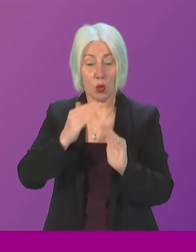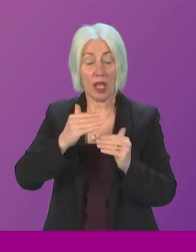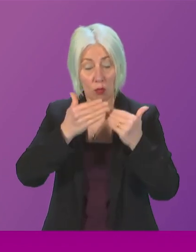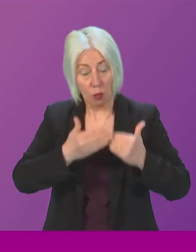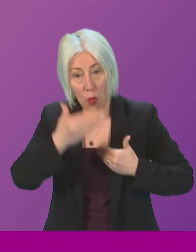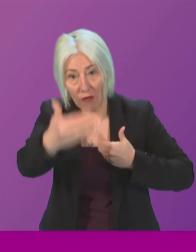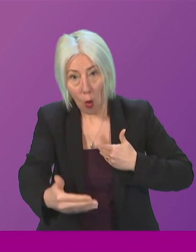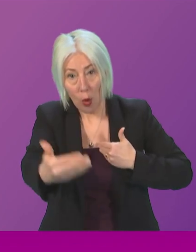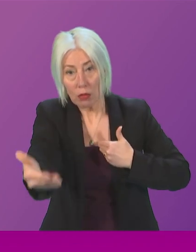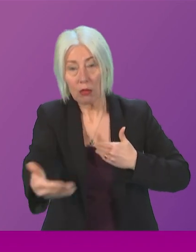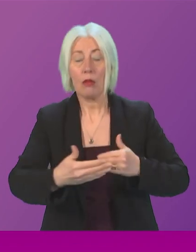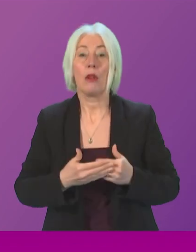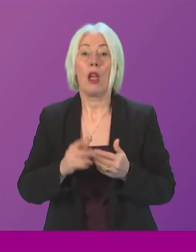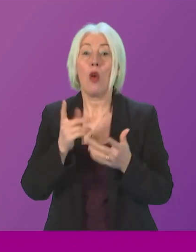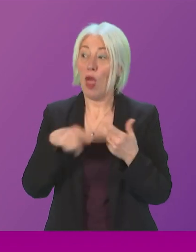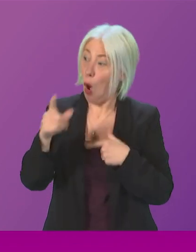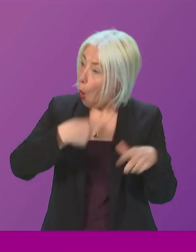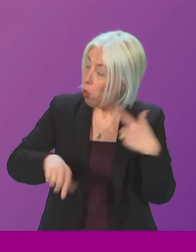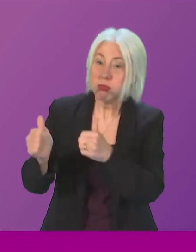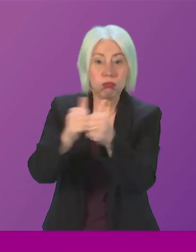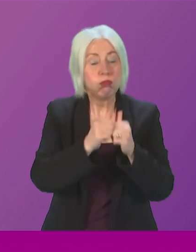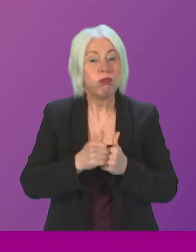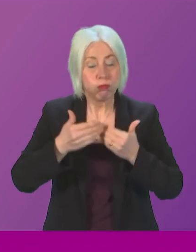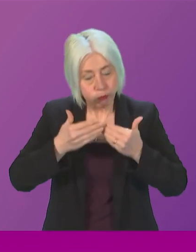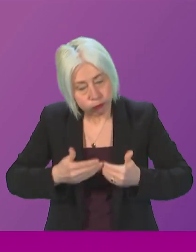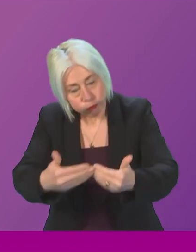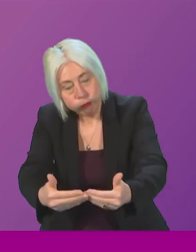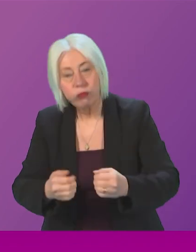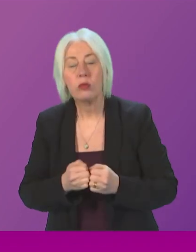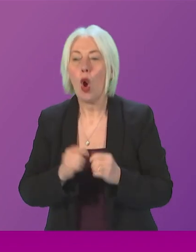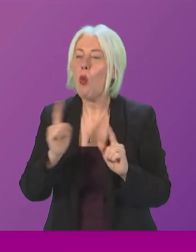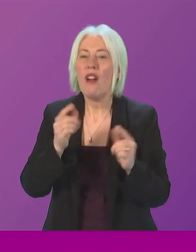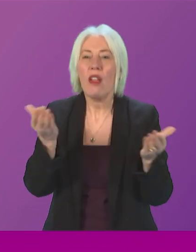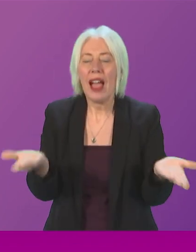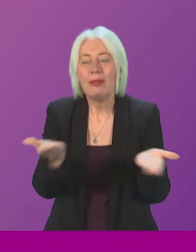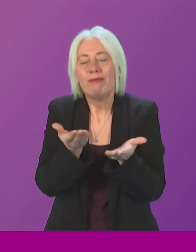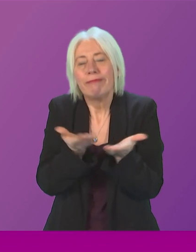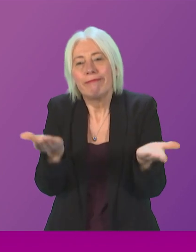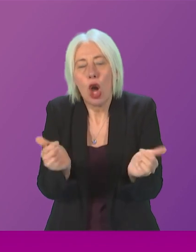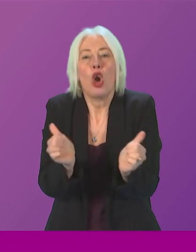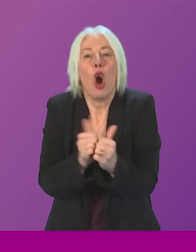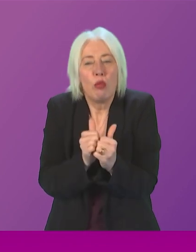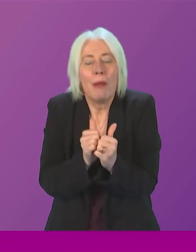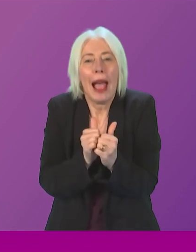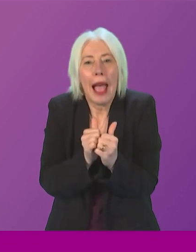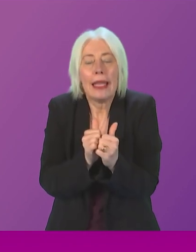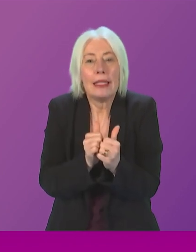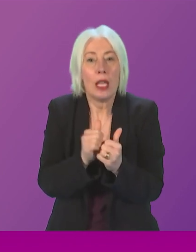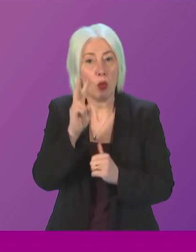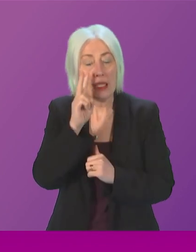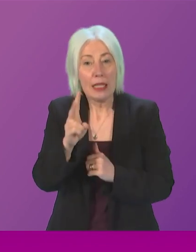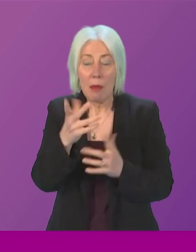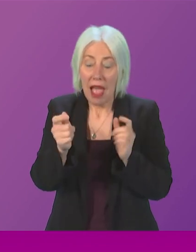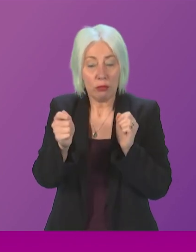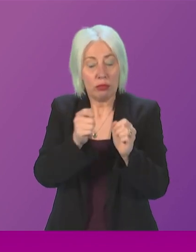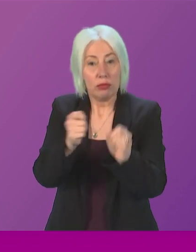hopefully an element of consensus. Now, depending on what that compromise is, of course, we'll then determine whether there's any changes to a